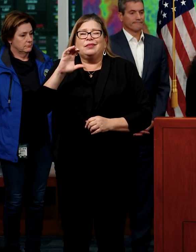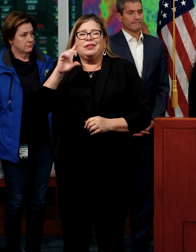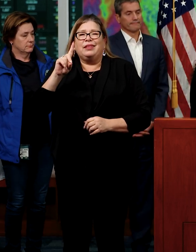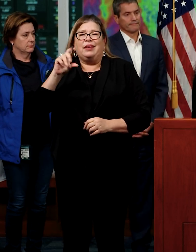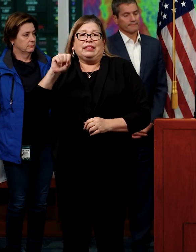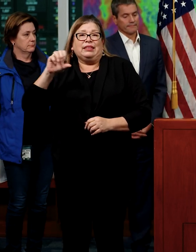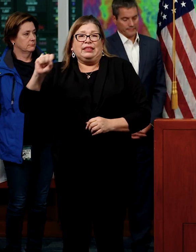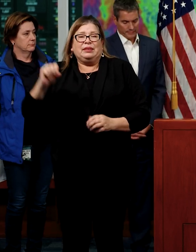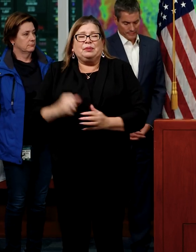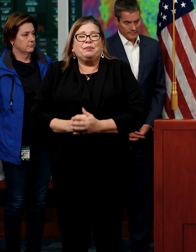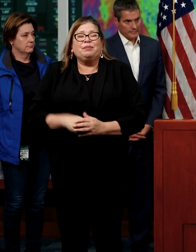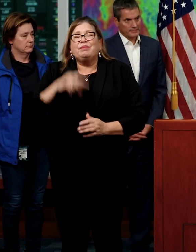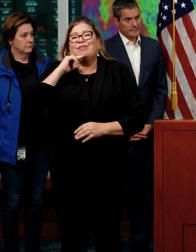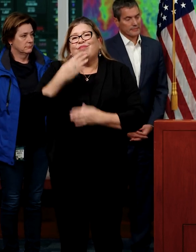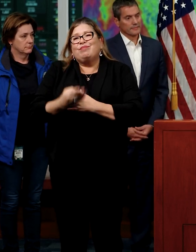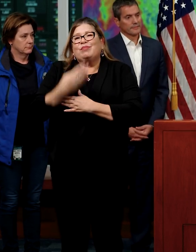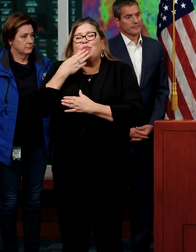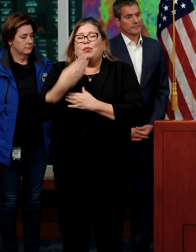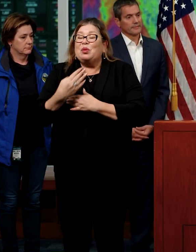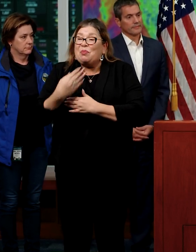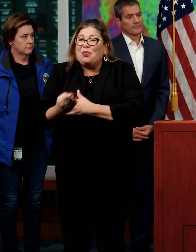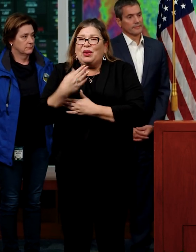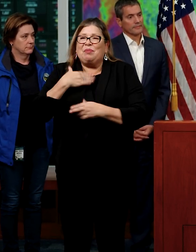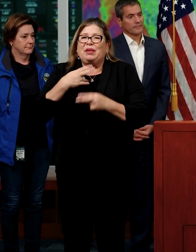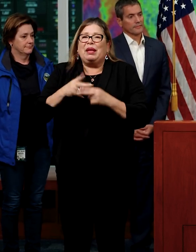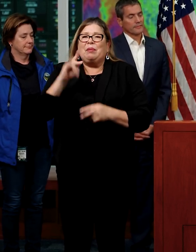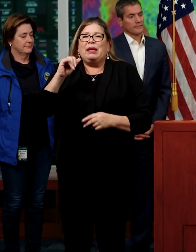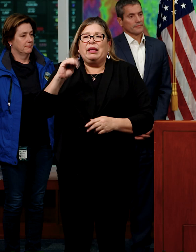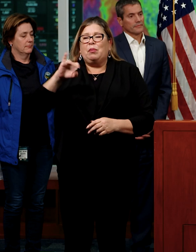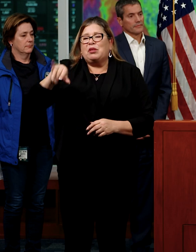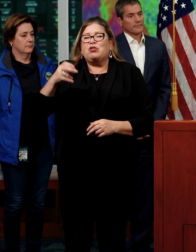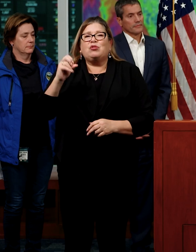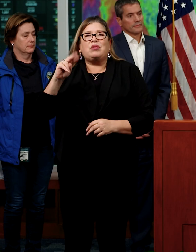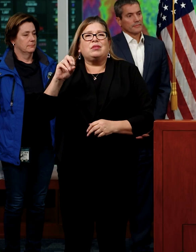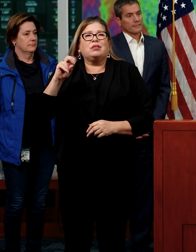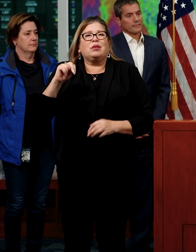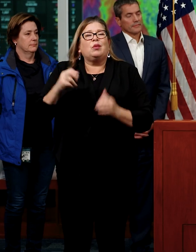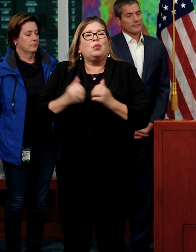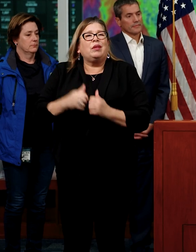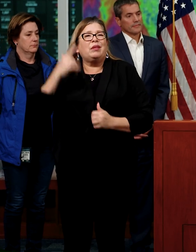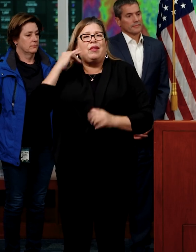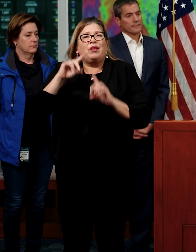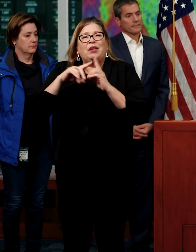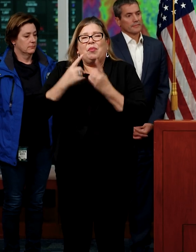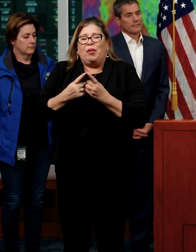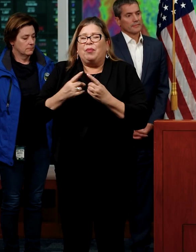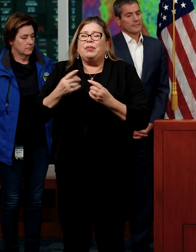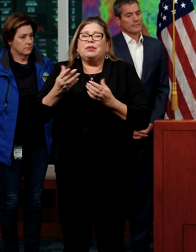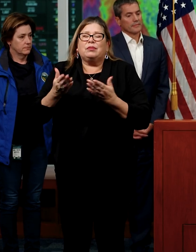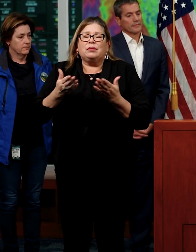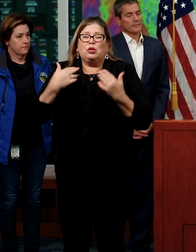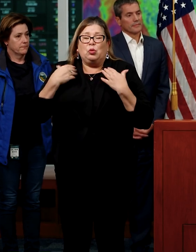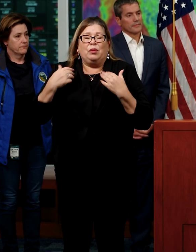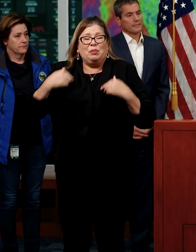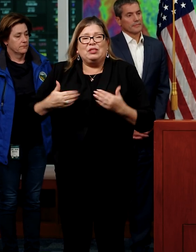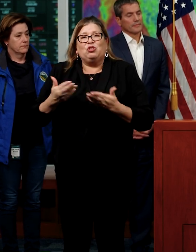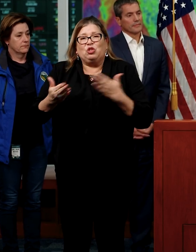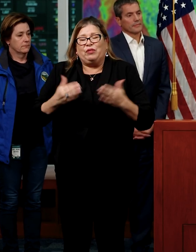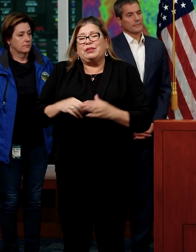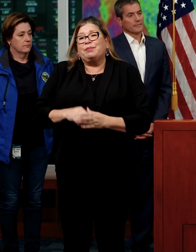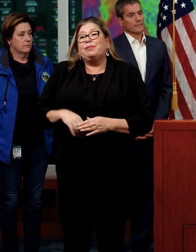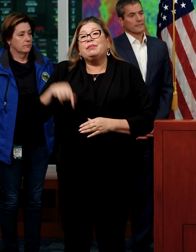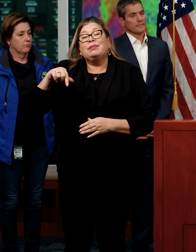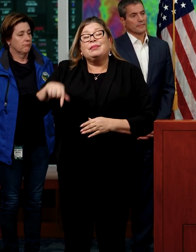Thank you, and good morning. Kim Johnson, California Department of Social Services. The California Health and Human Services Agency, along with its departments